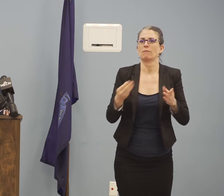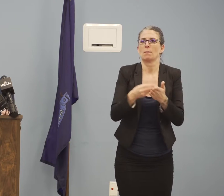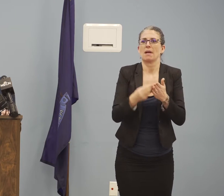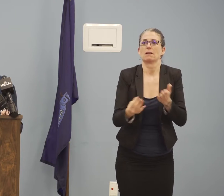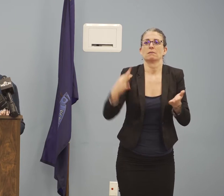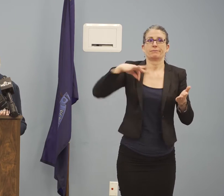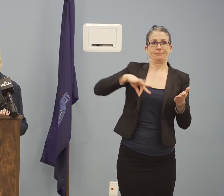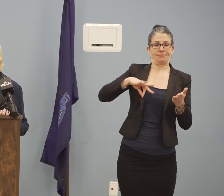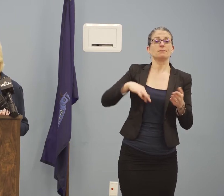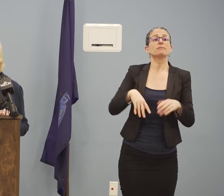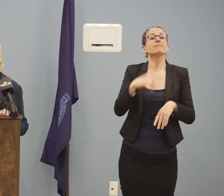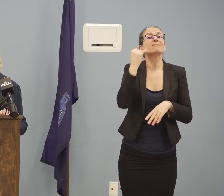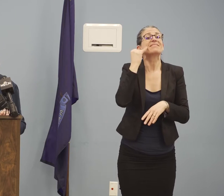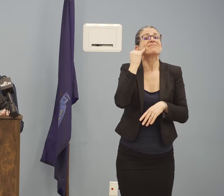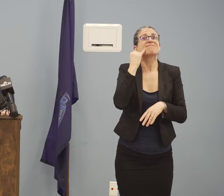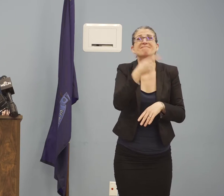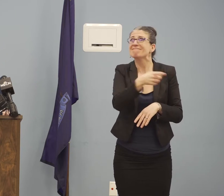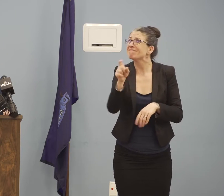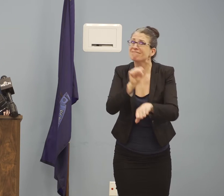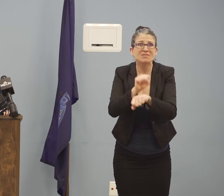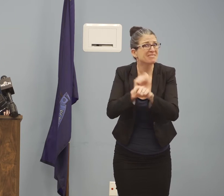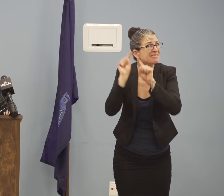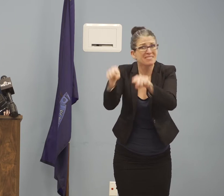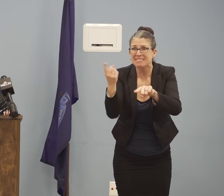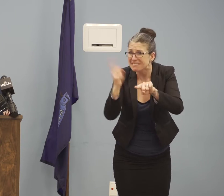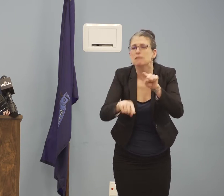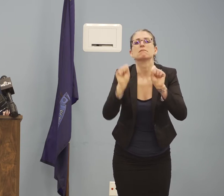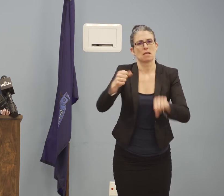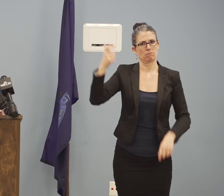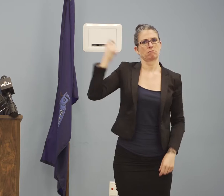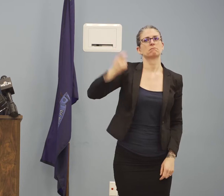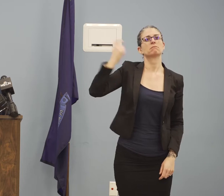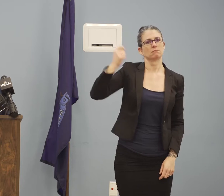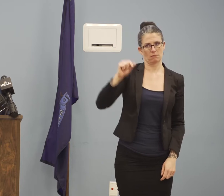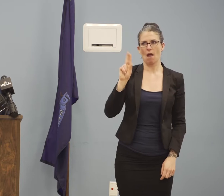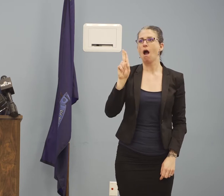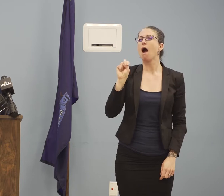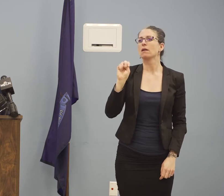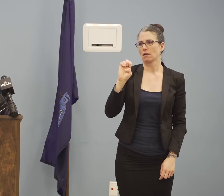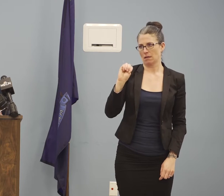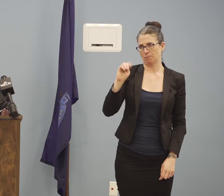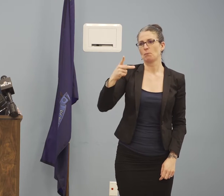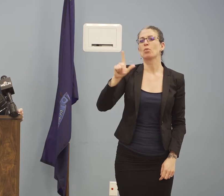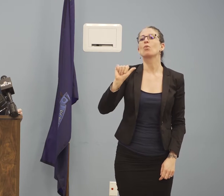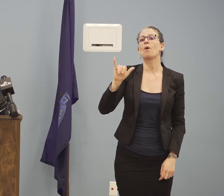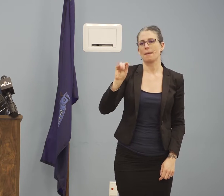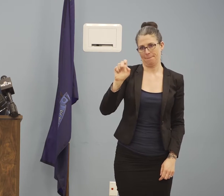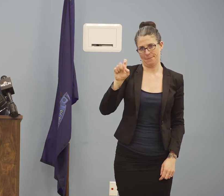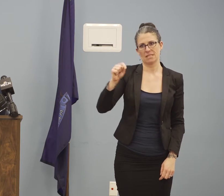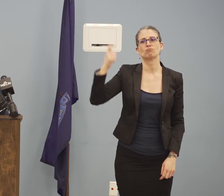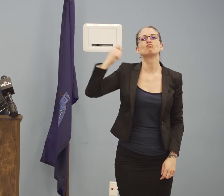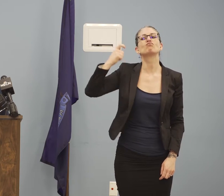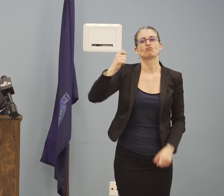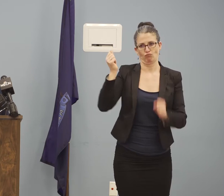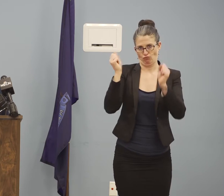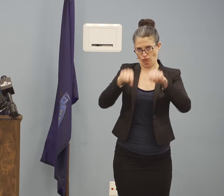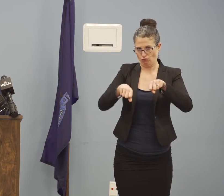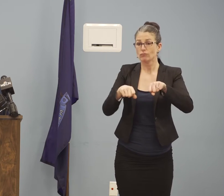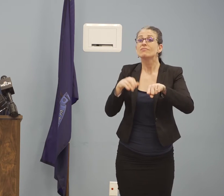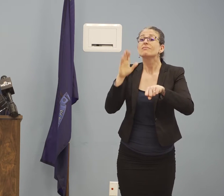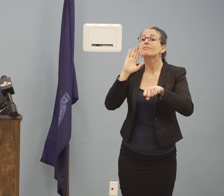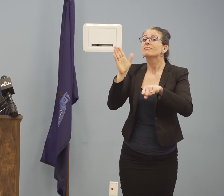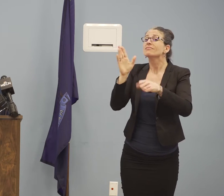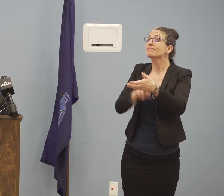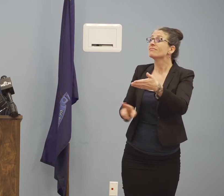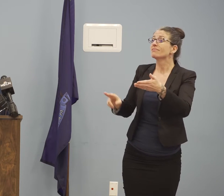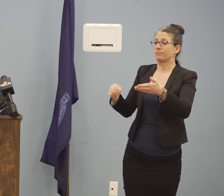impacting employer's experience ratings. And signing the emergency omnibus bill passed last